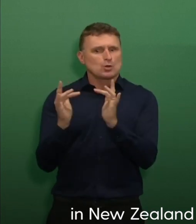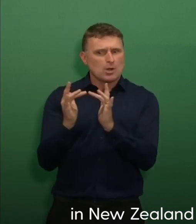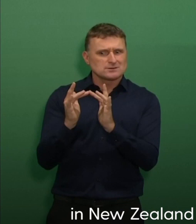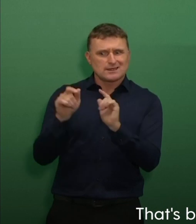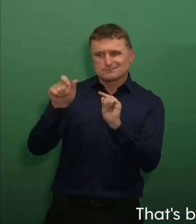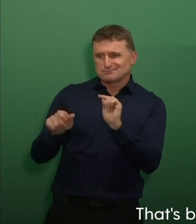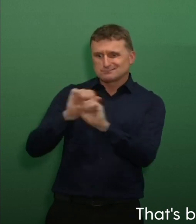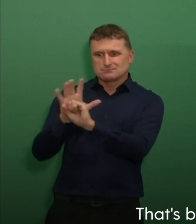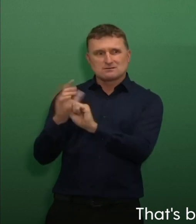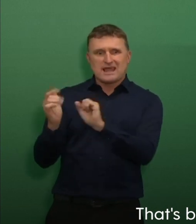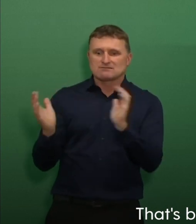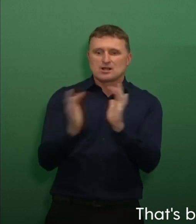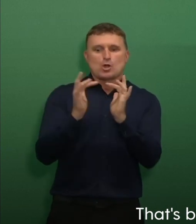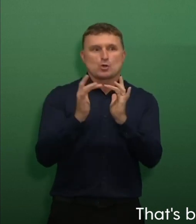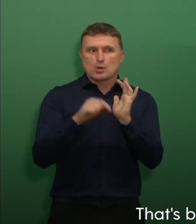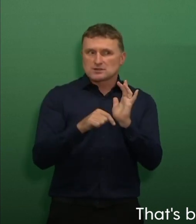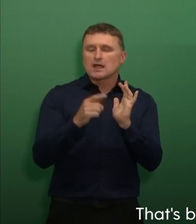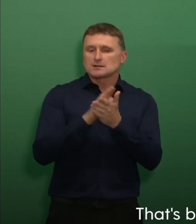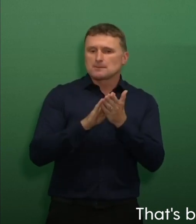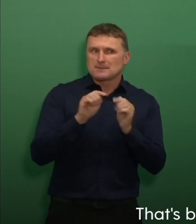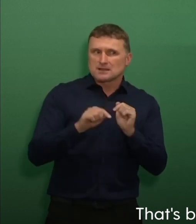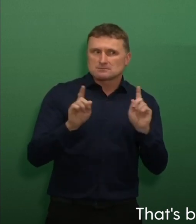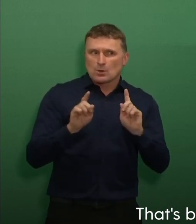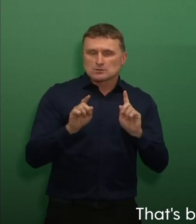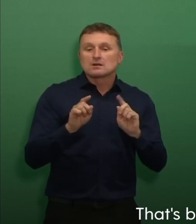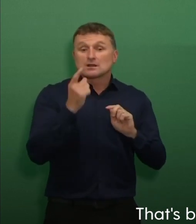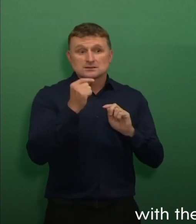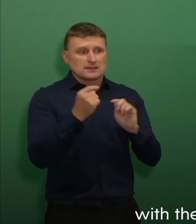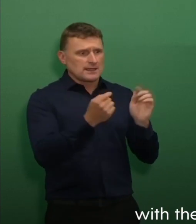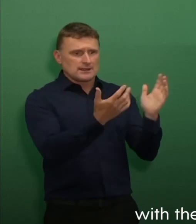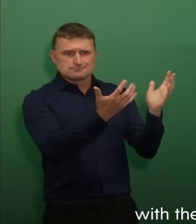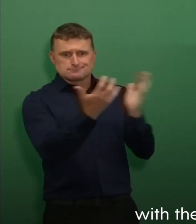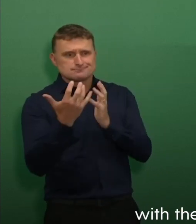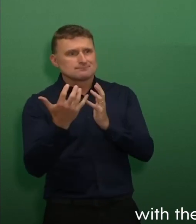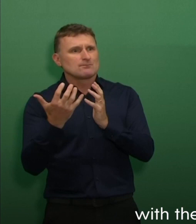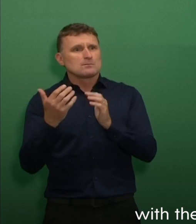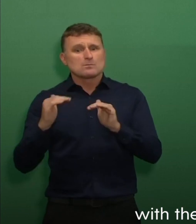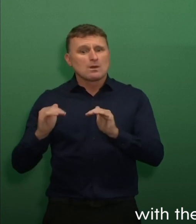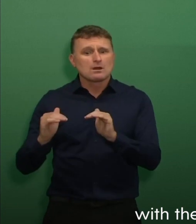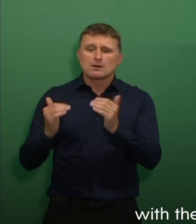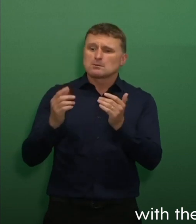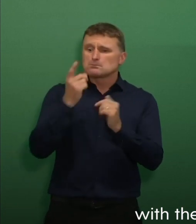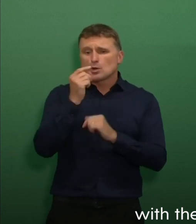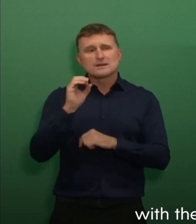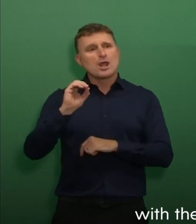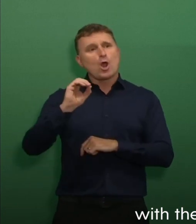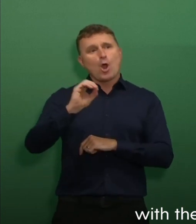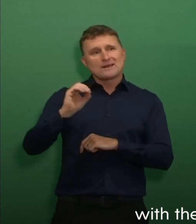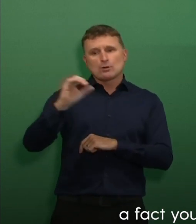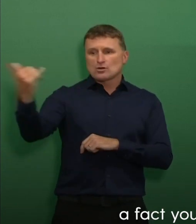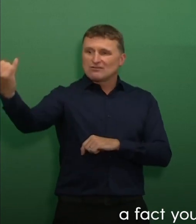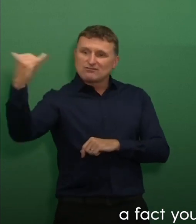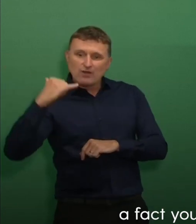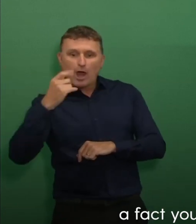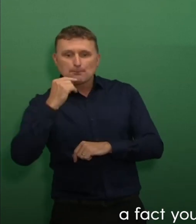their travel. That's because as travellers it is highly likely that they'll come in contact with the highly transmissible Omicron variant on their journey.